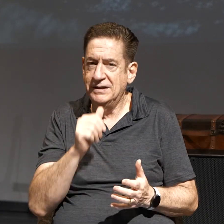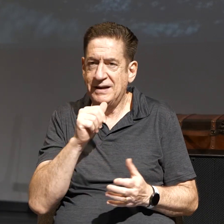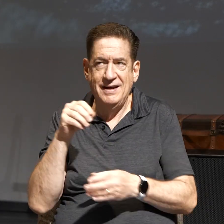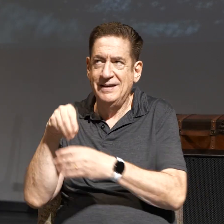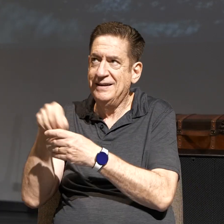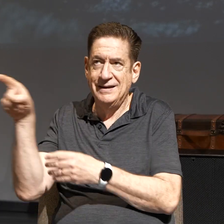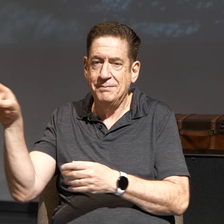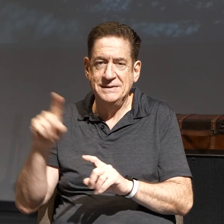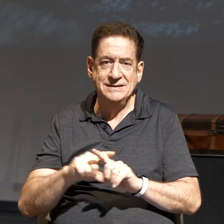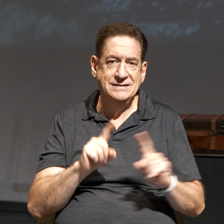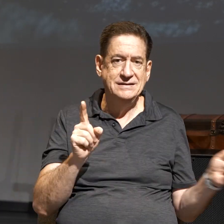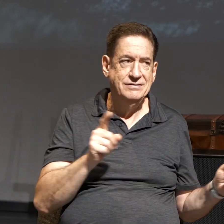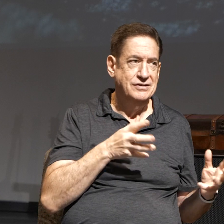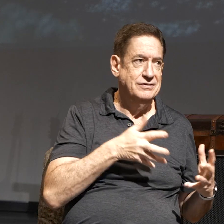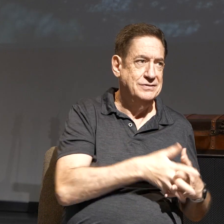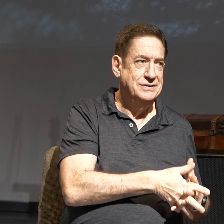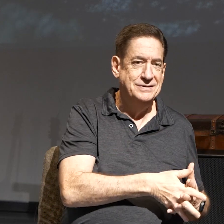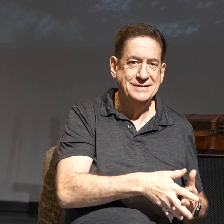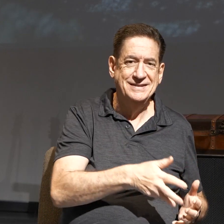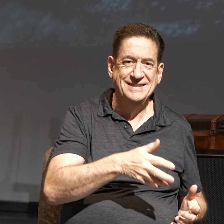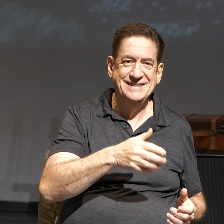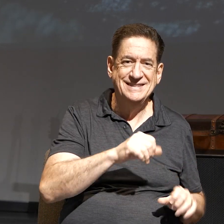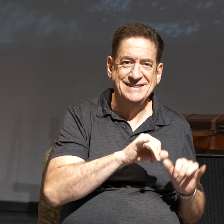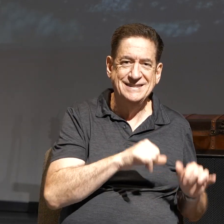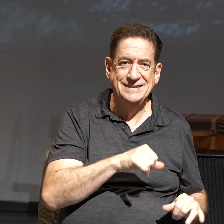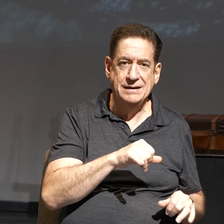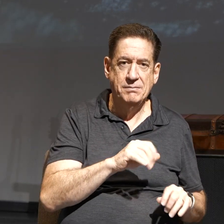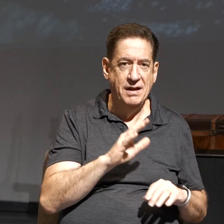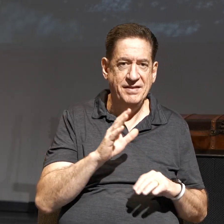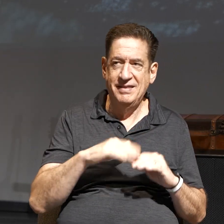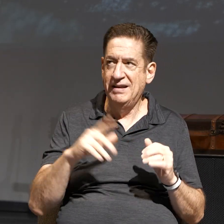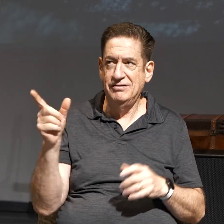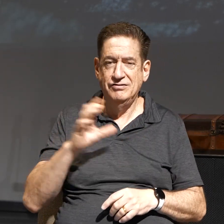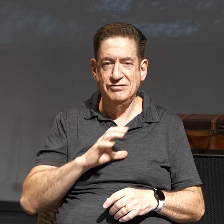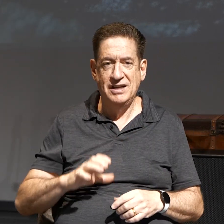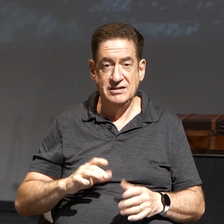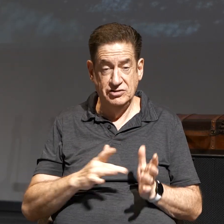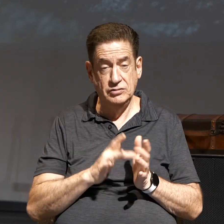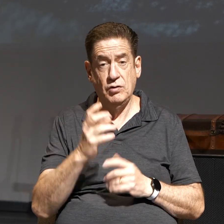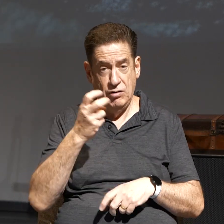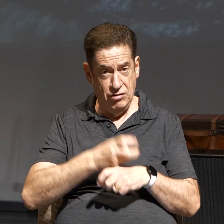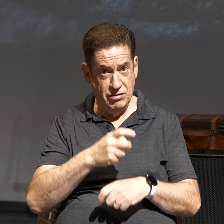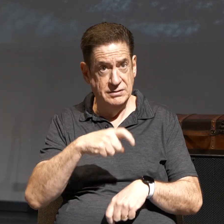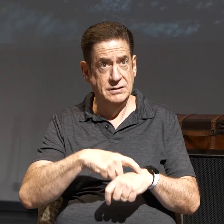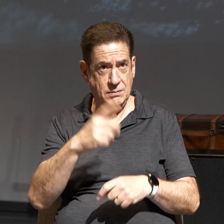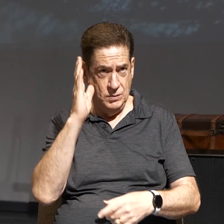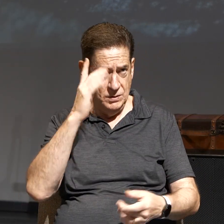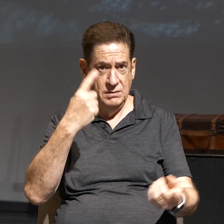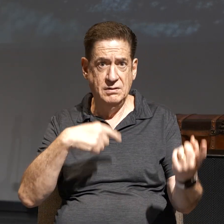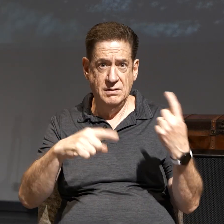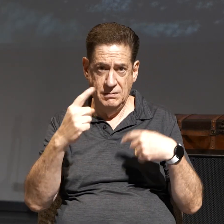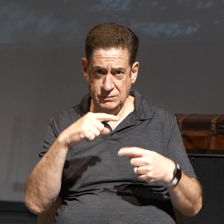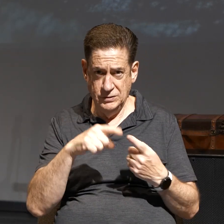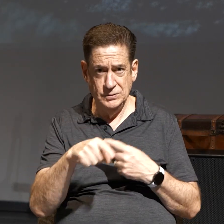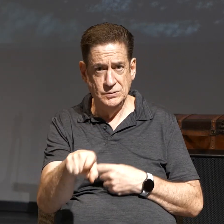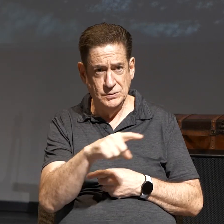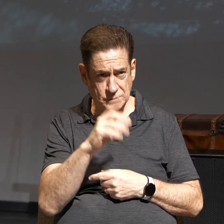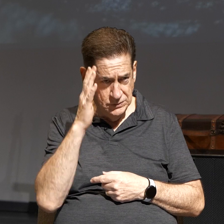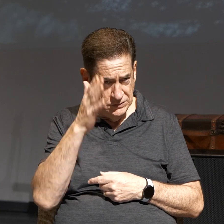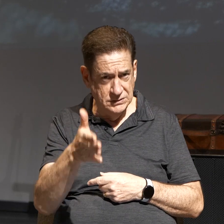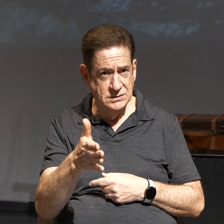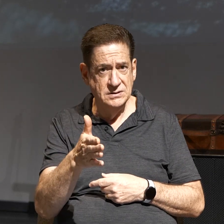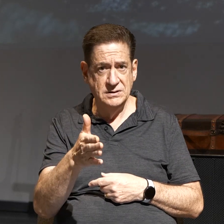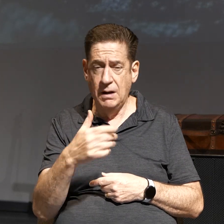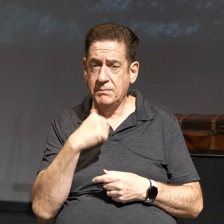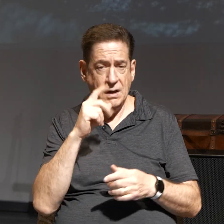Christ Jesus. So I'm telling you, hard times are coming to us. Hard times are coming to you. I'm not a prophet